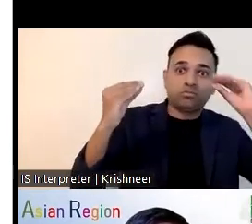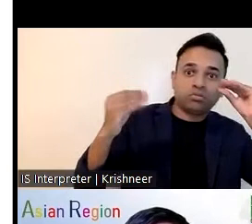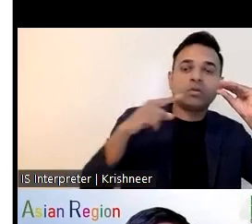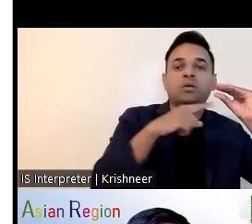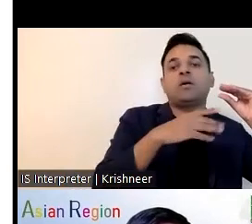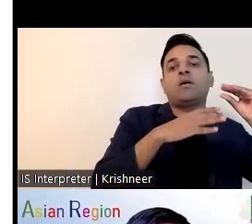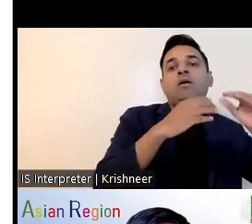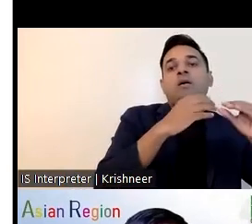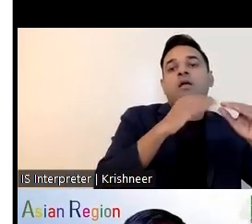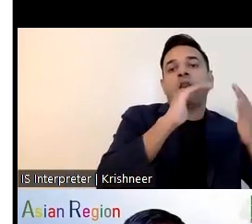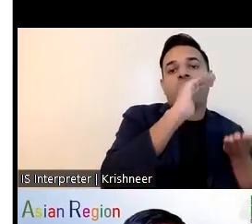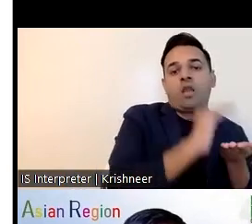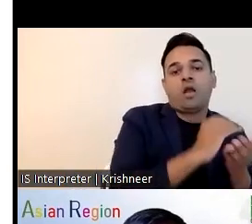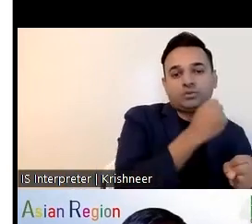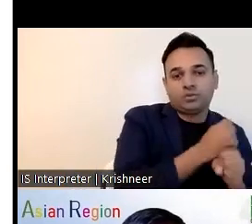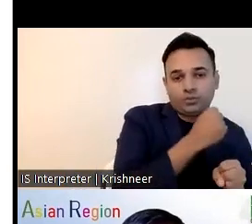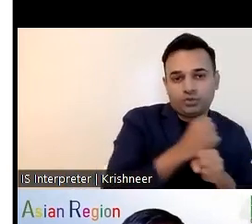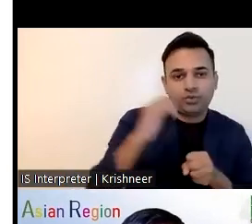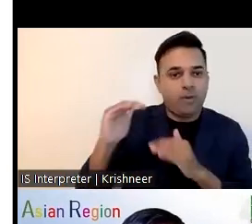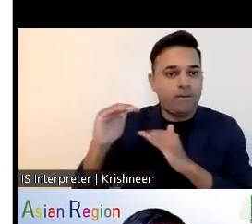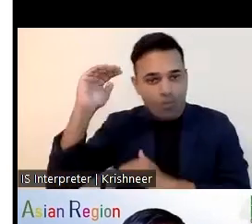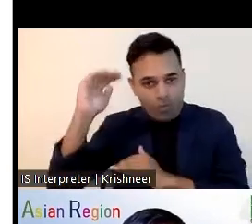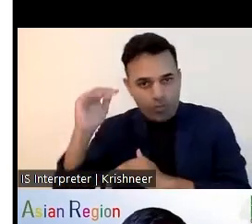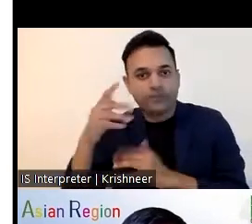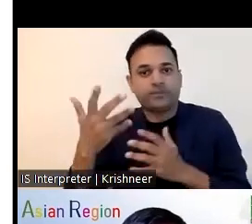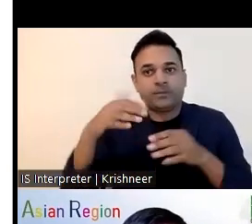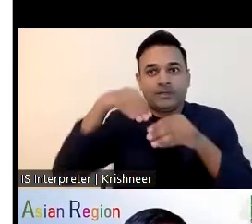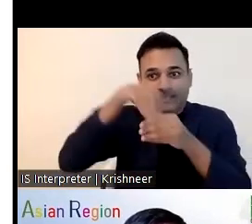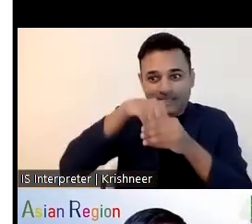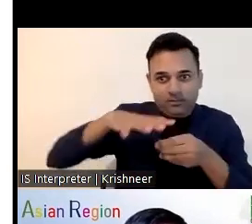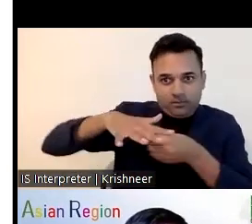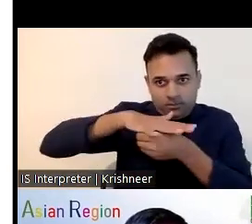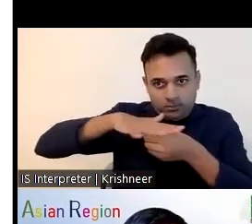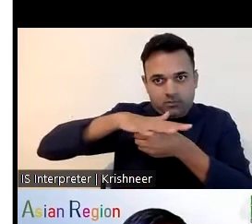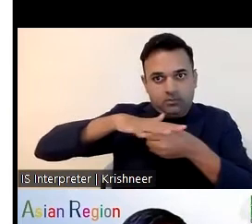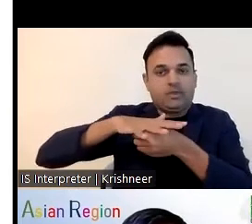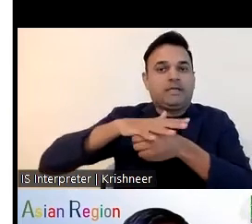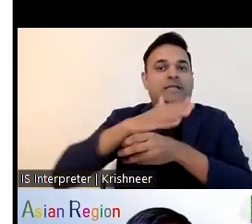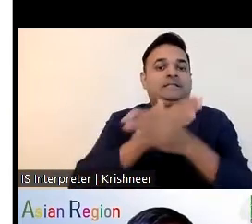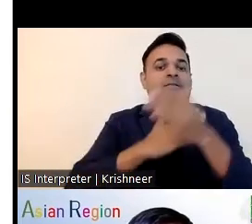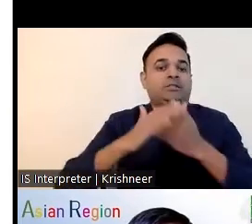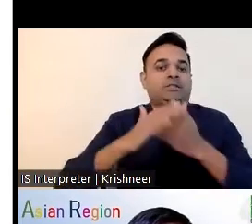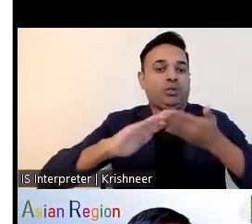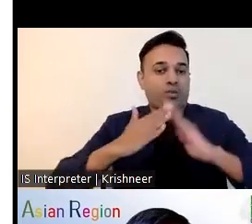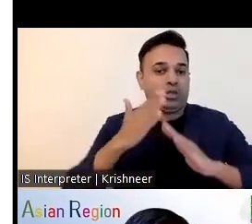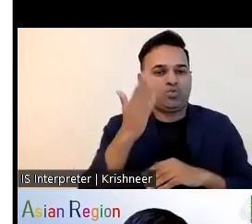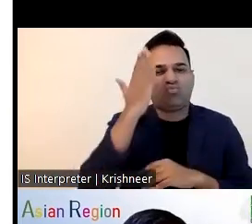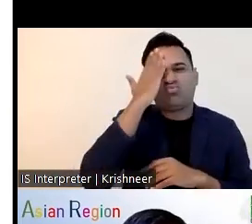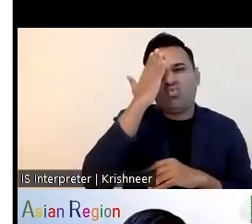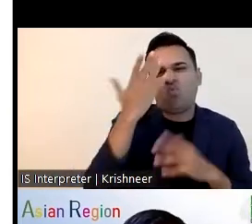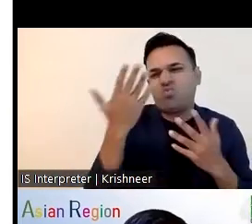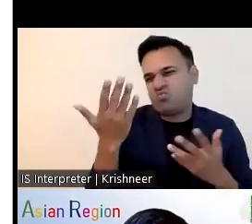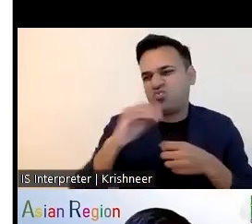percent lost their monthly income and this data has increased because of the extending lockdown and the various